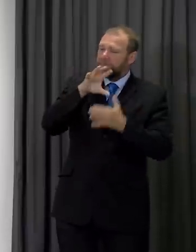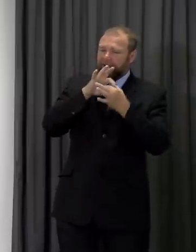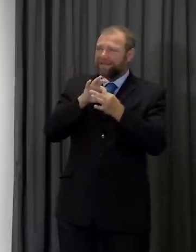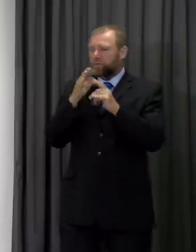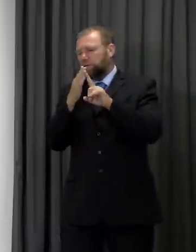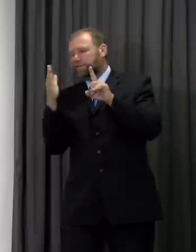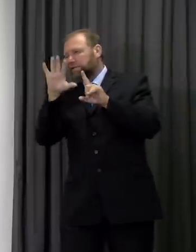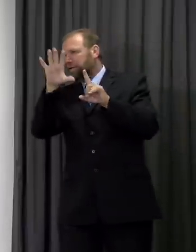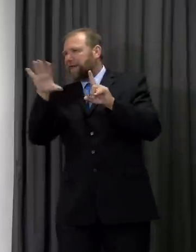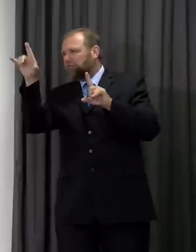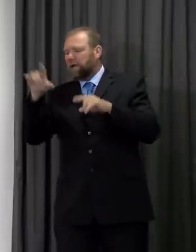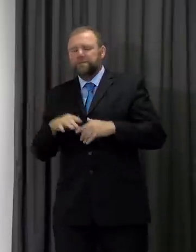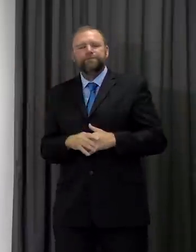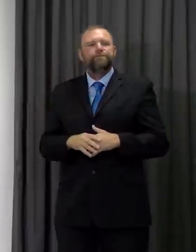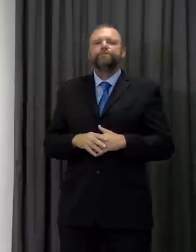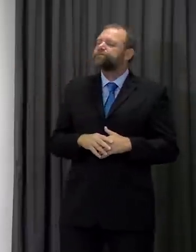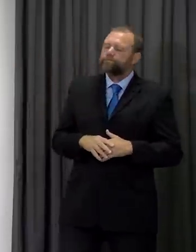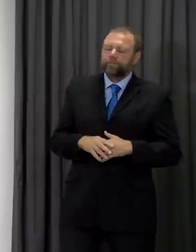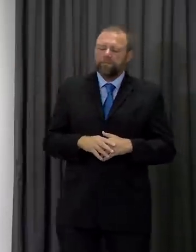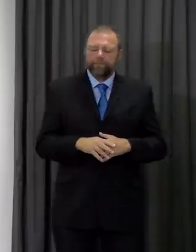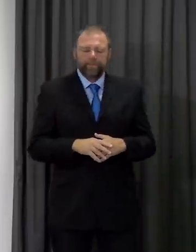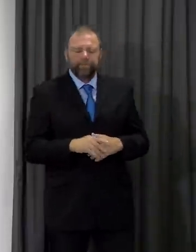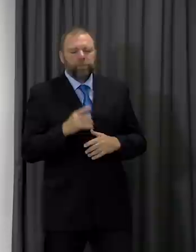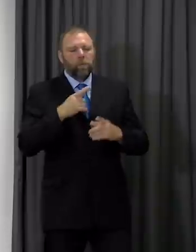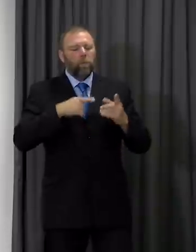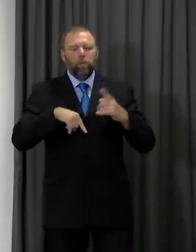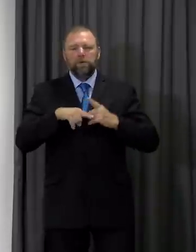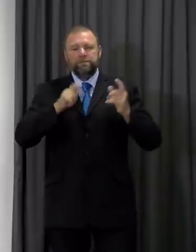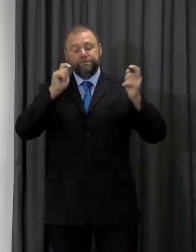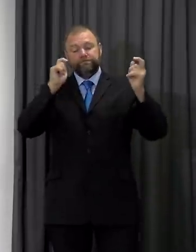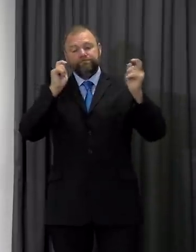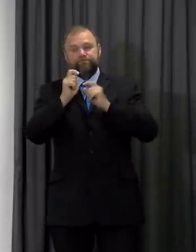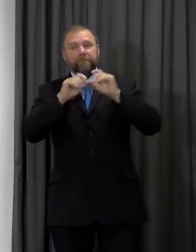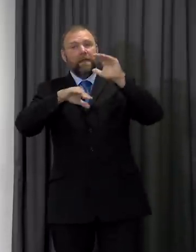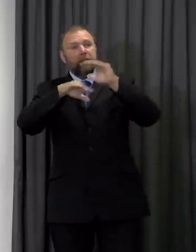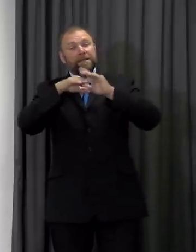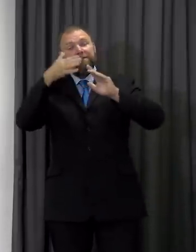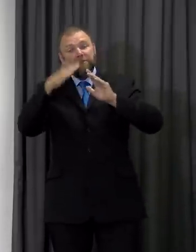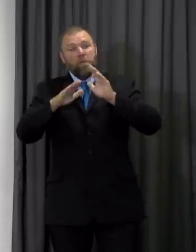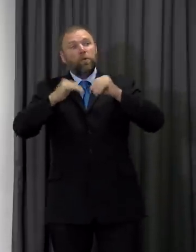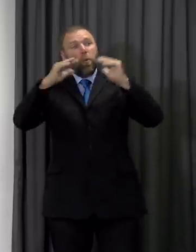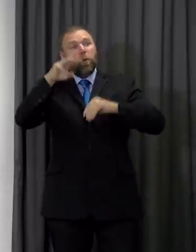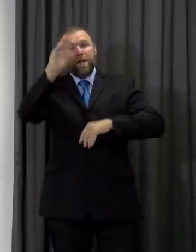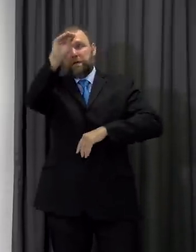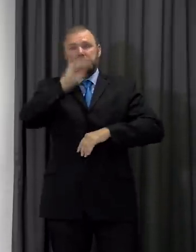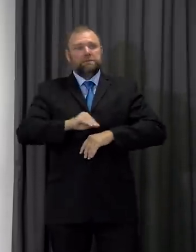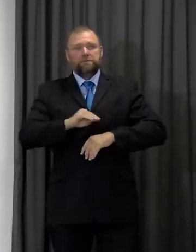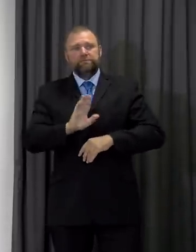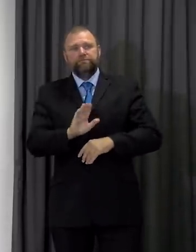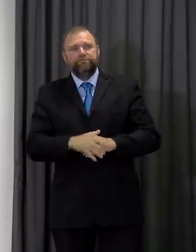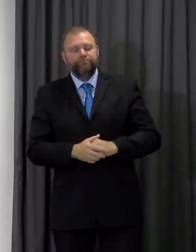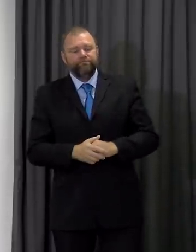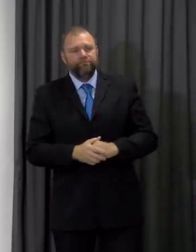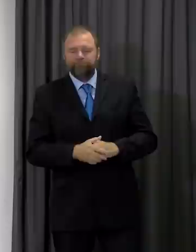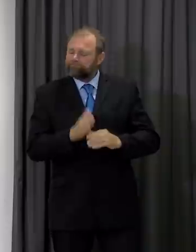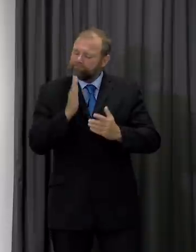border we're not shifting capacity out of North Wales that simply isn't the case that's not what we're doing at all and we're